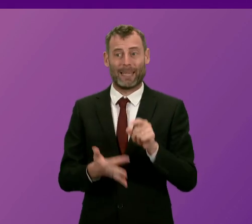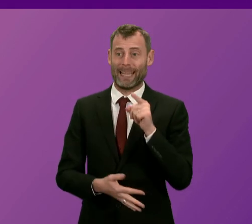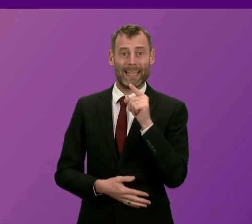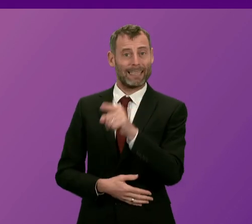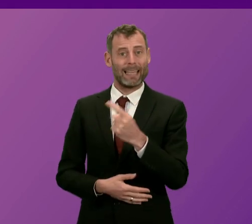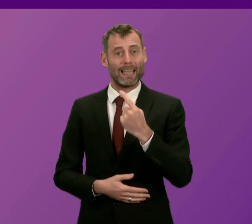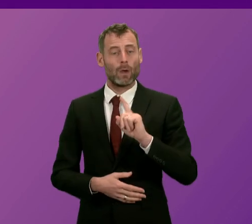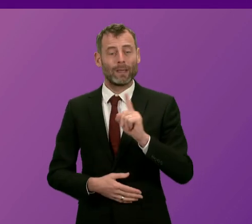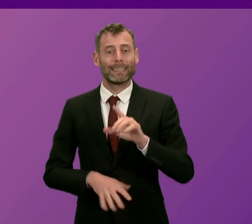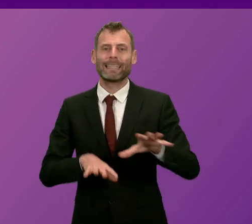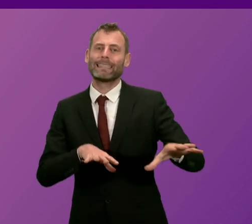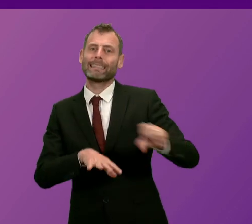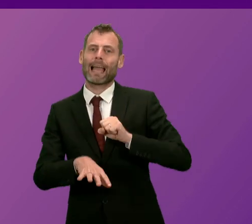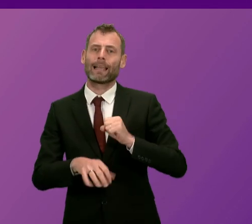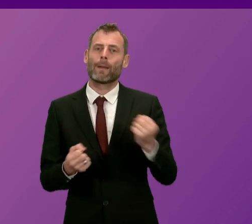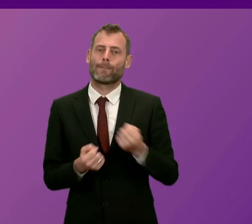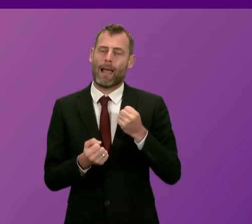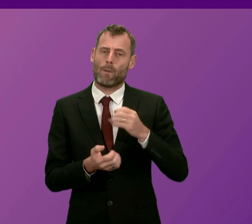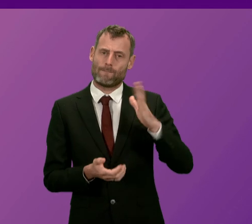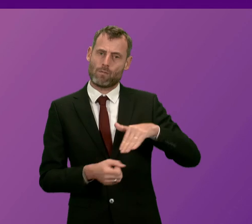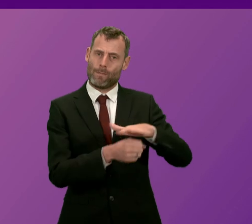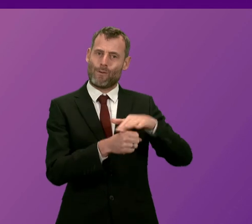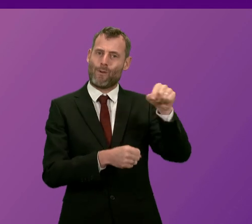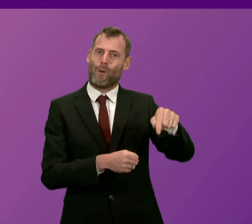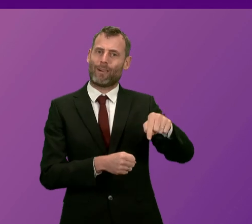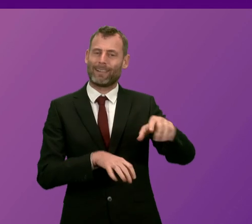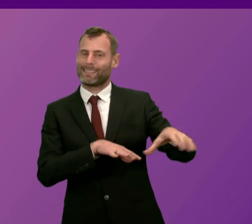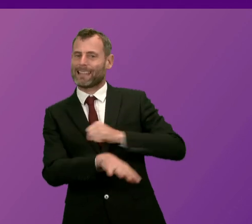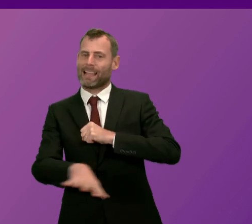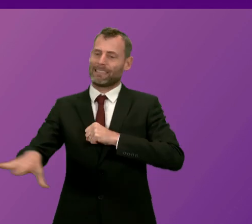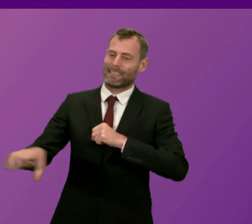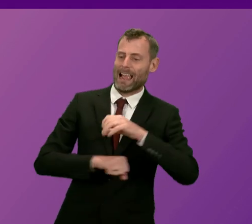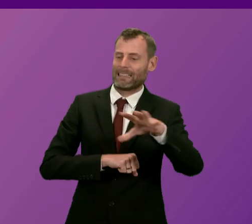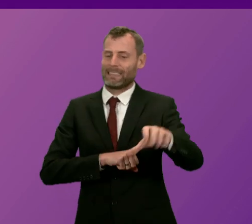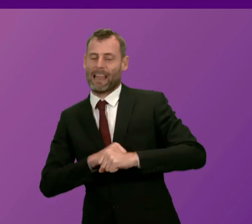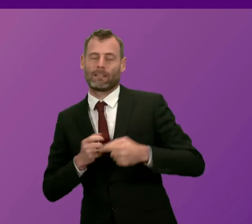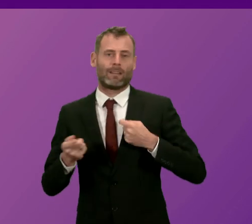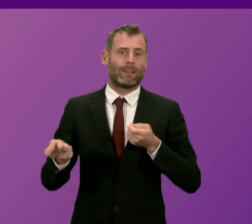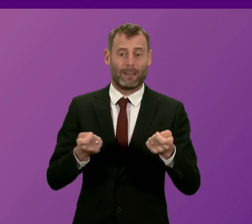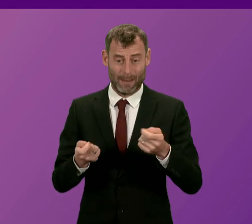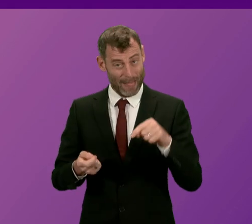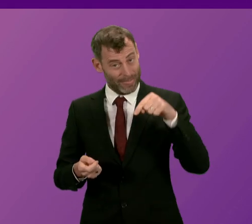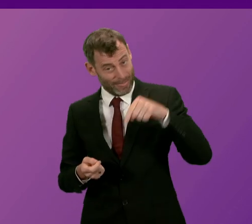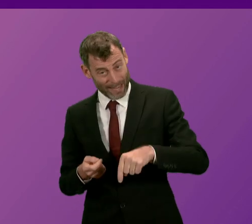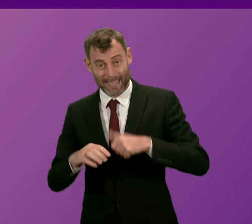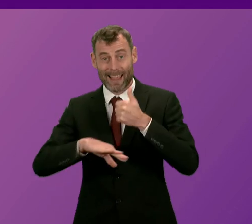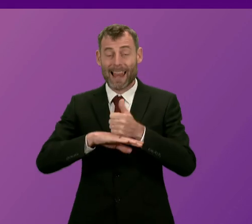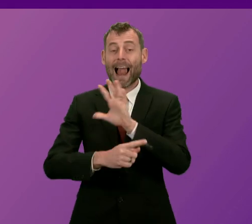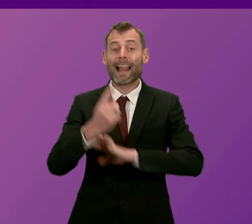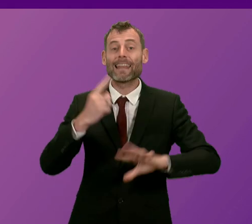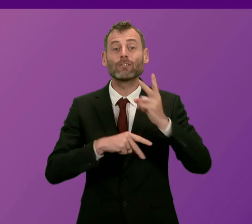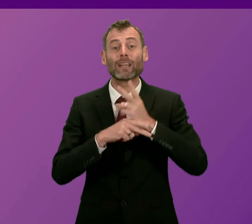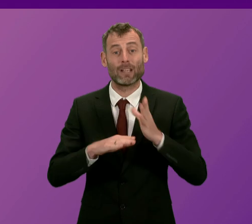communities. The National Care Service will cost billions of pounds, and that's just to set up. So how will another